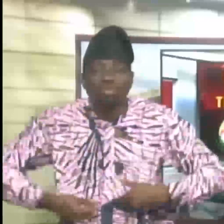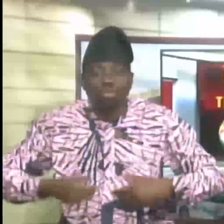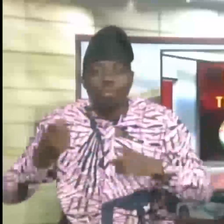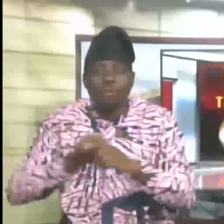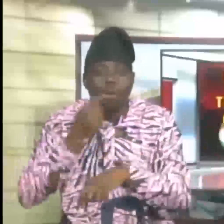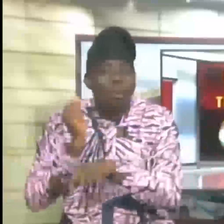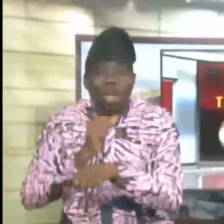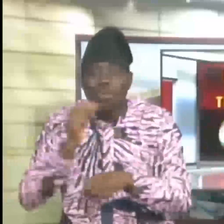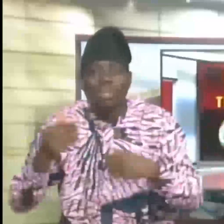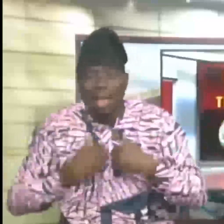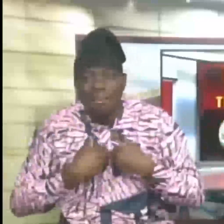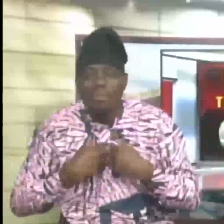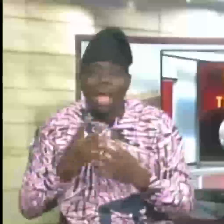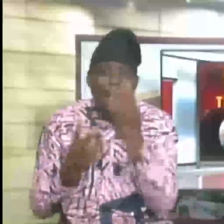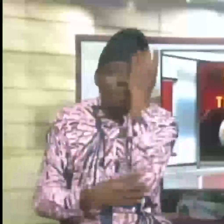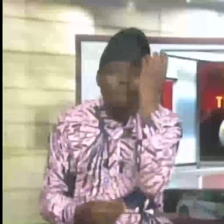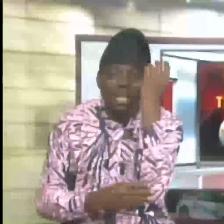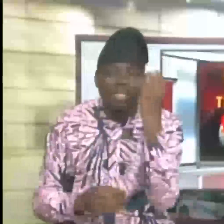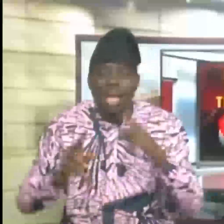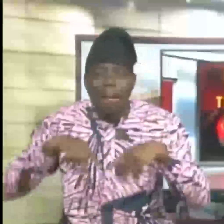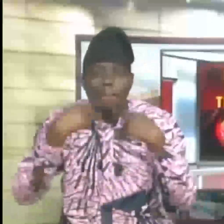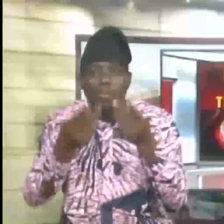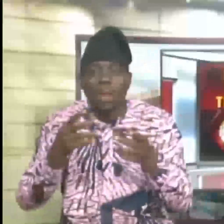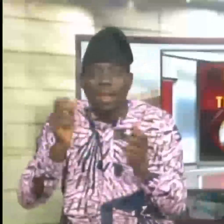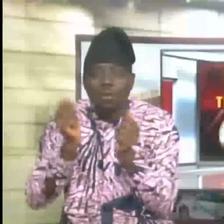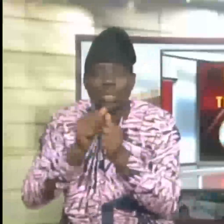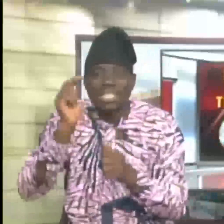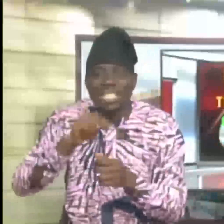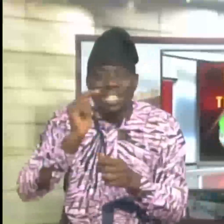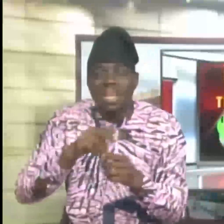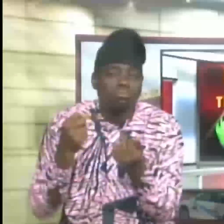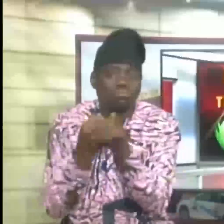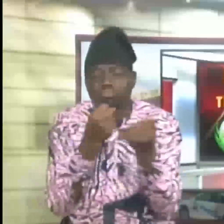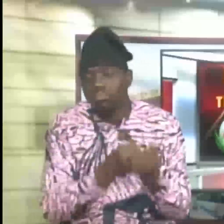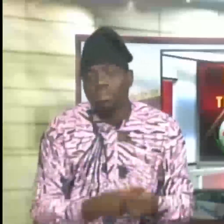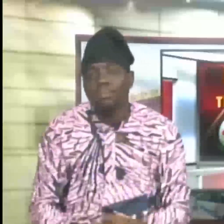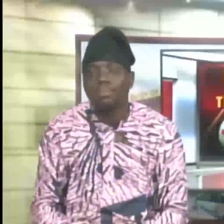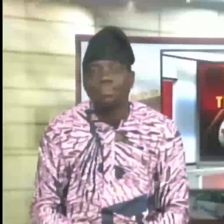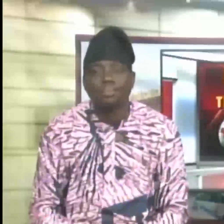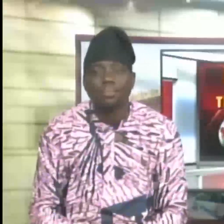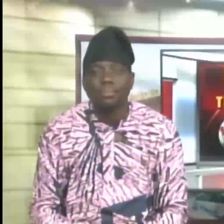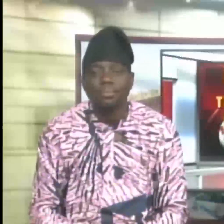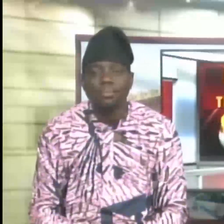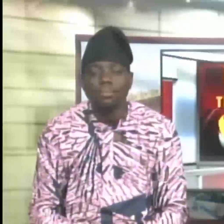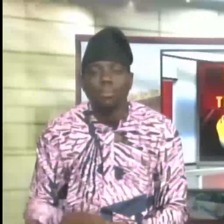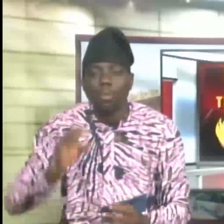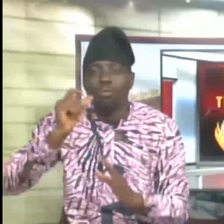and provide them with needed infrastructure for self-sufficiency. Okpahemi State government has